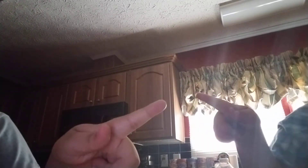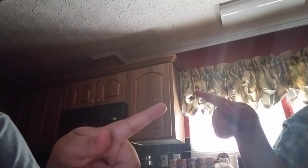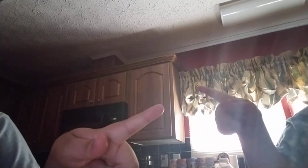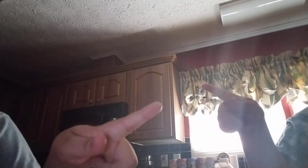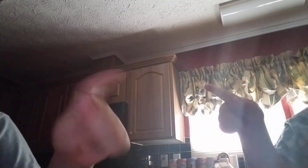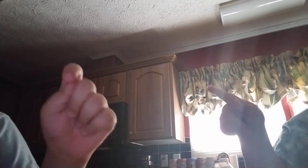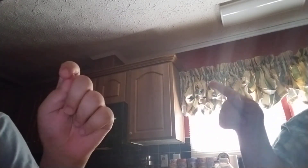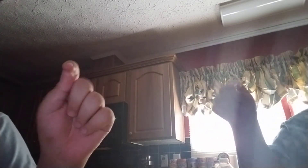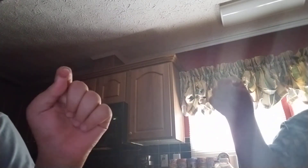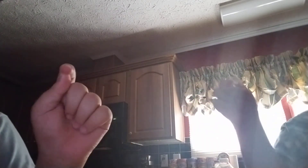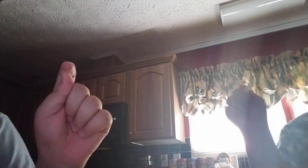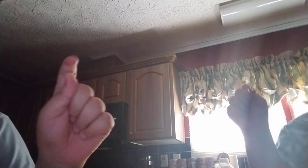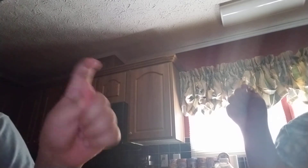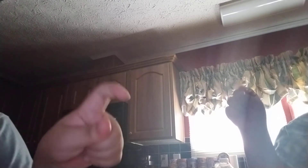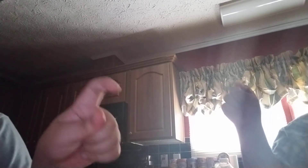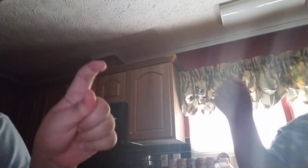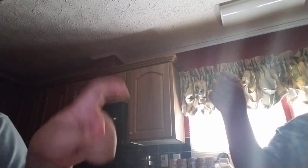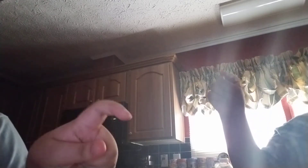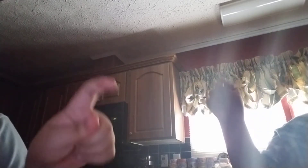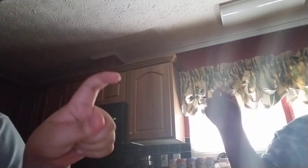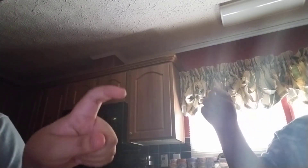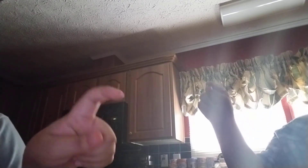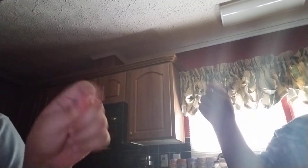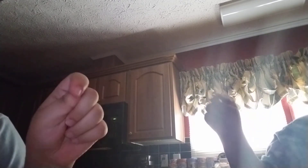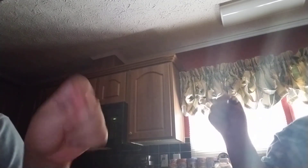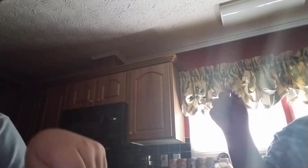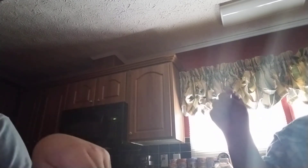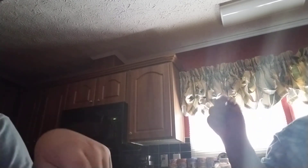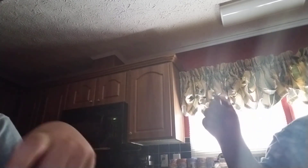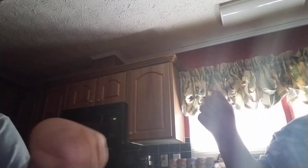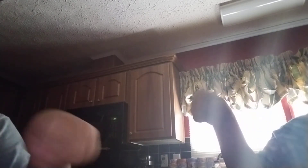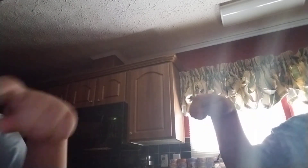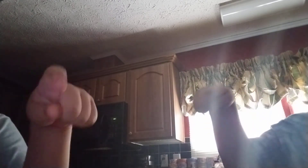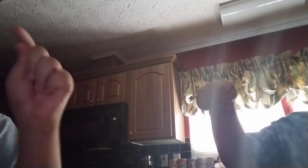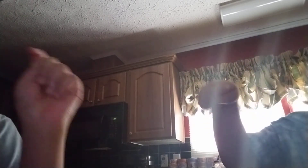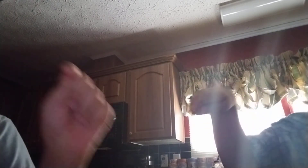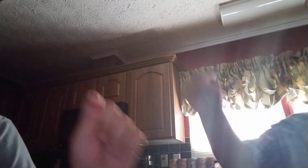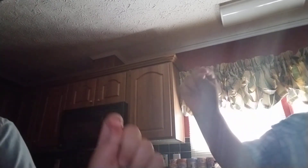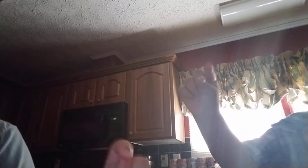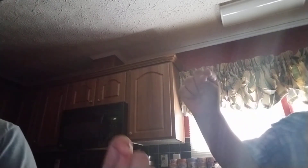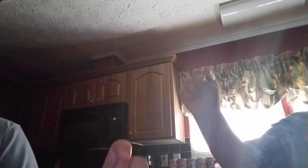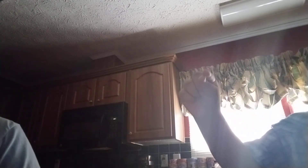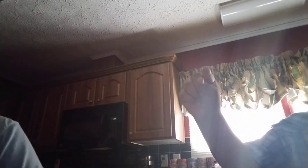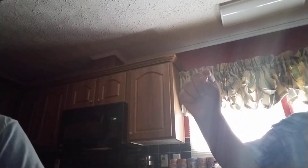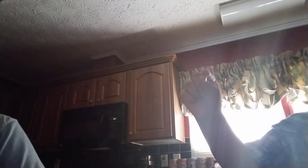season one of jimmy and grill then we died